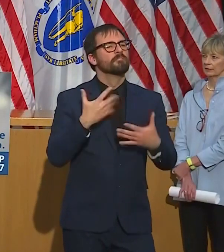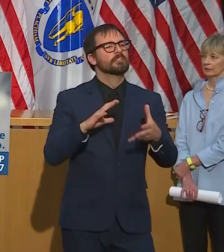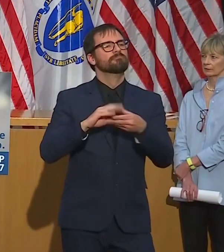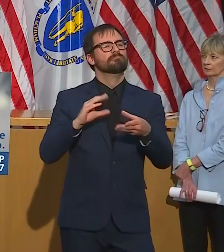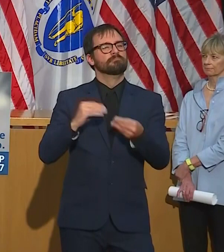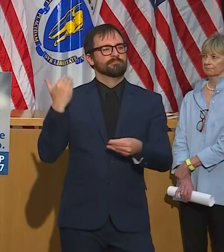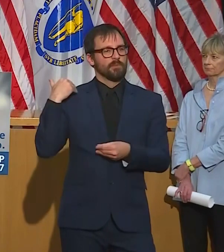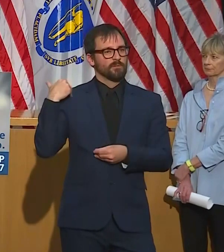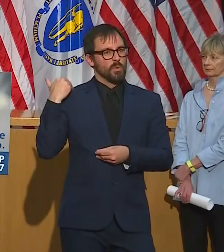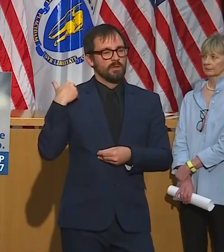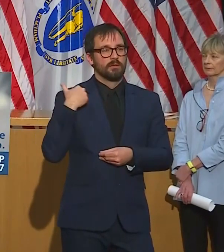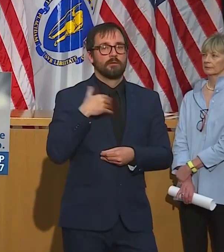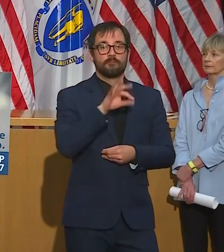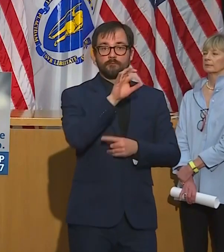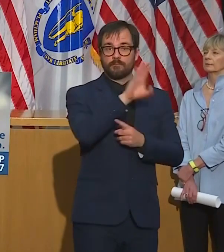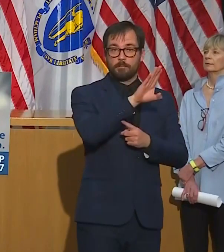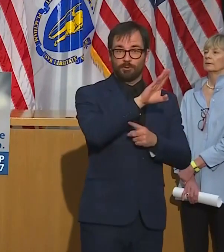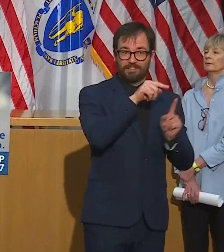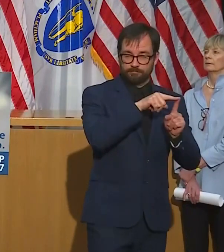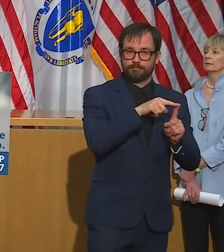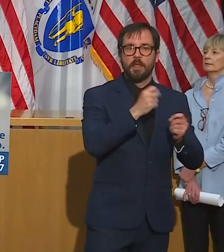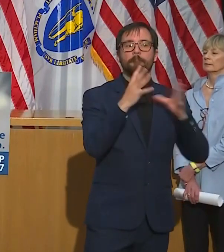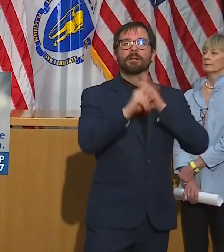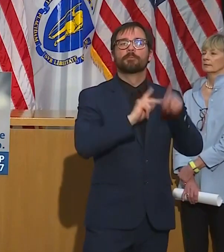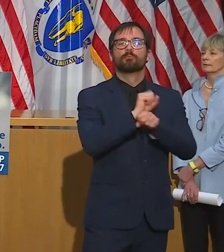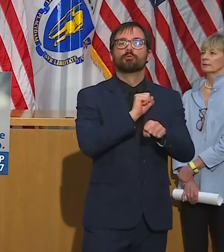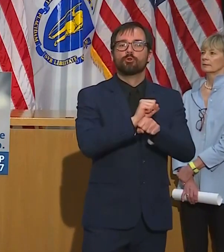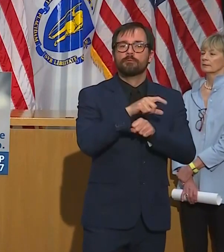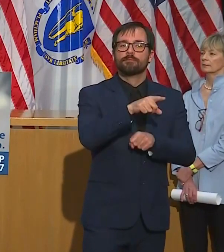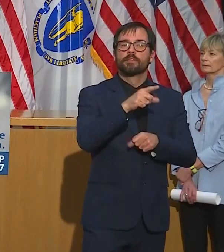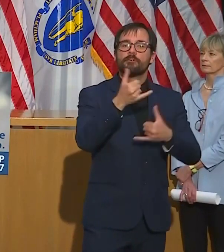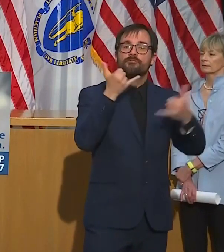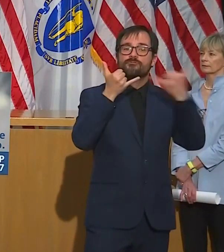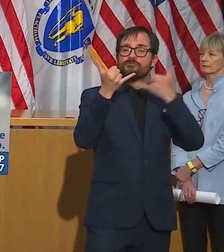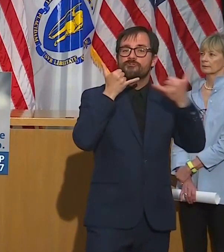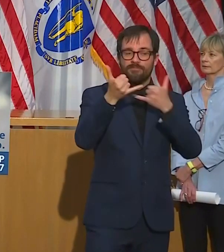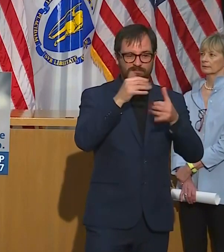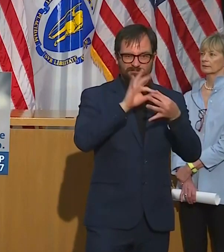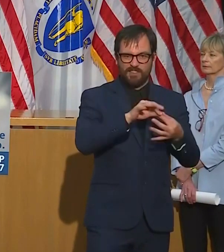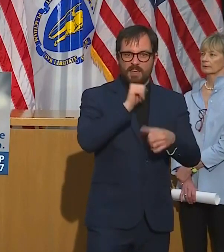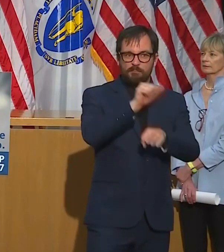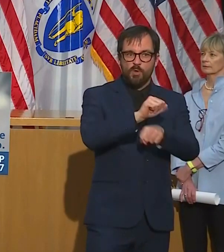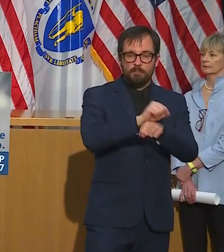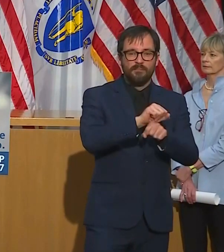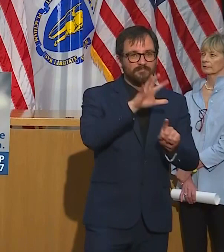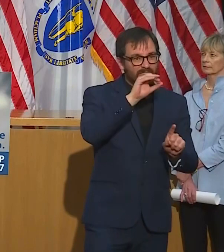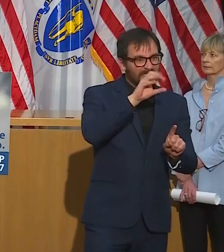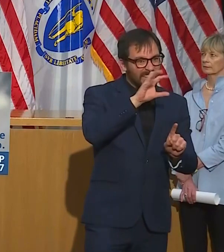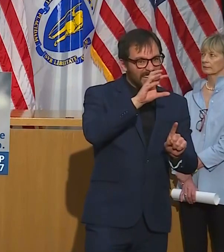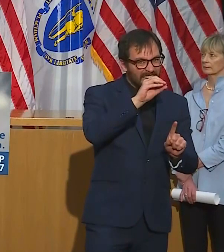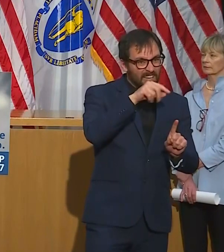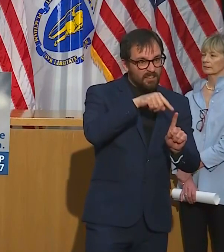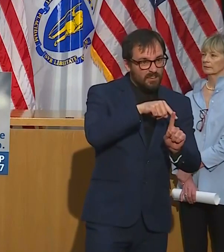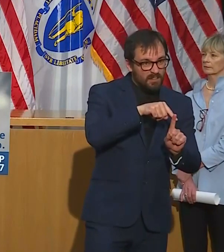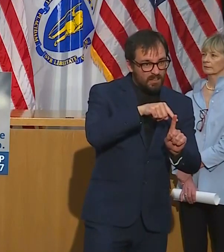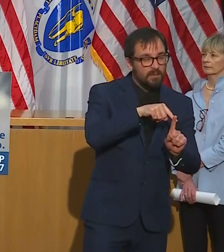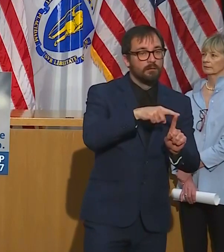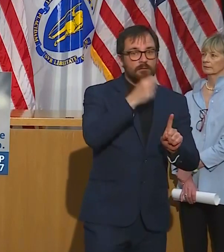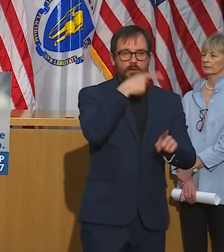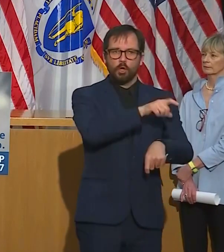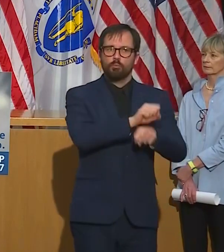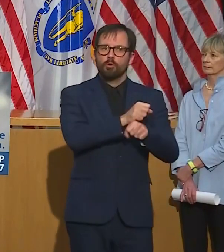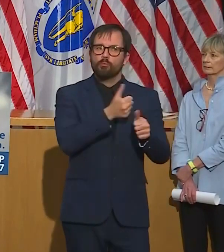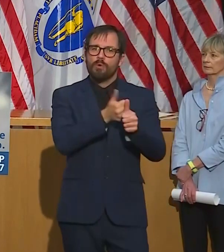We now have almost a thousand people working remotely, both taking calls and also calling people back.